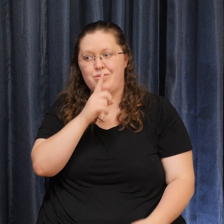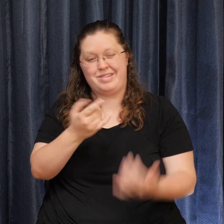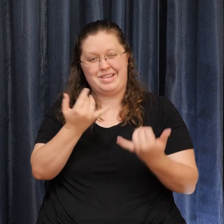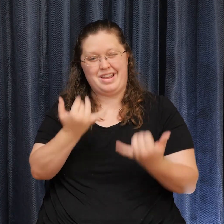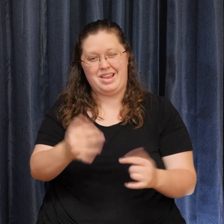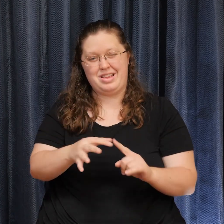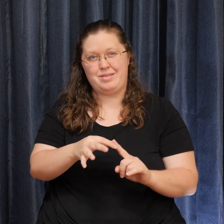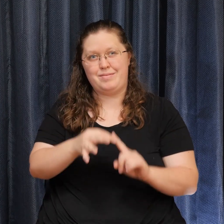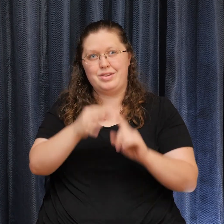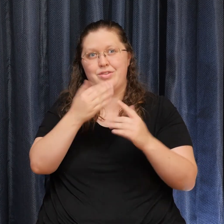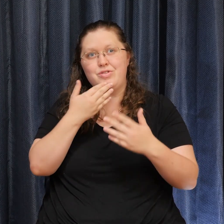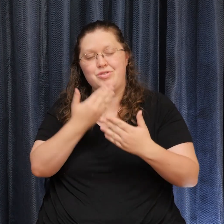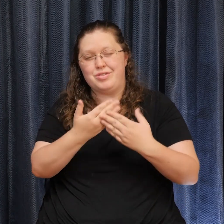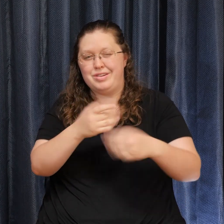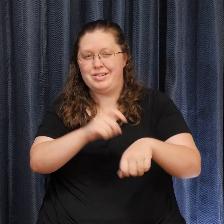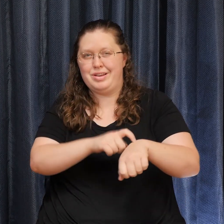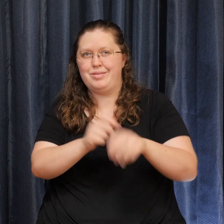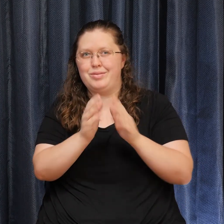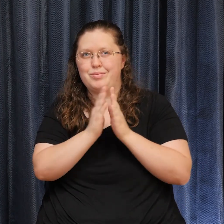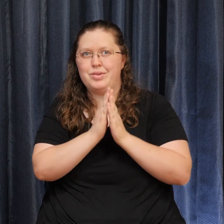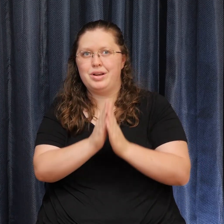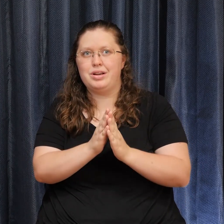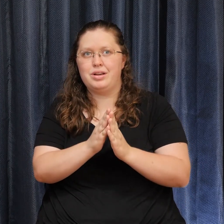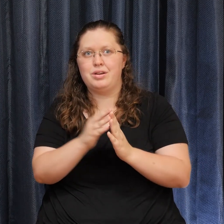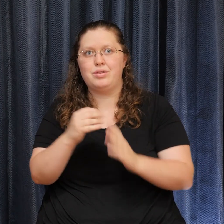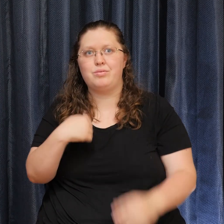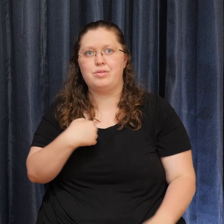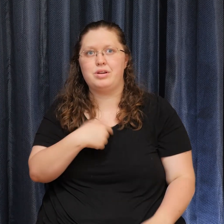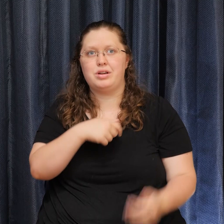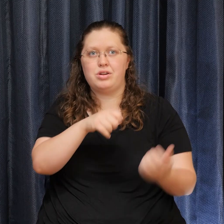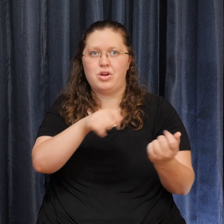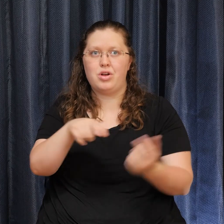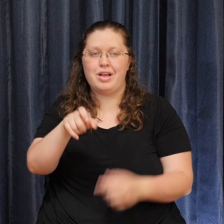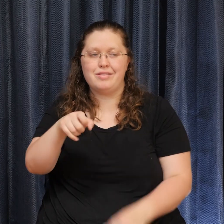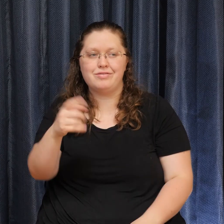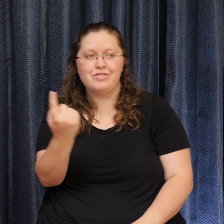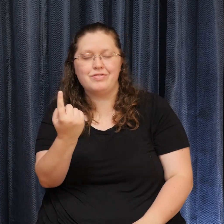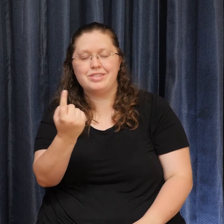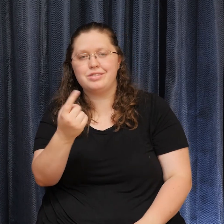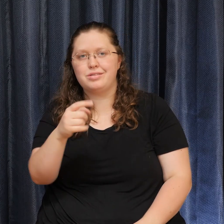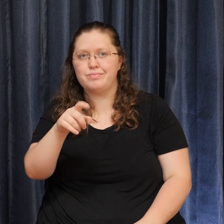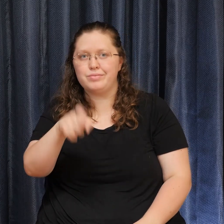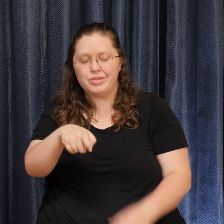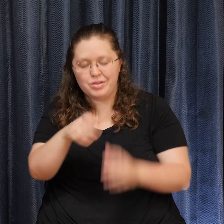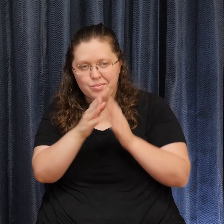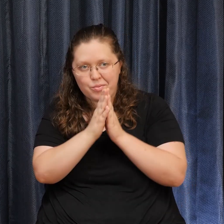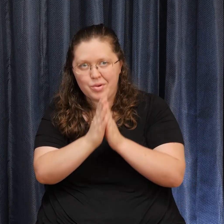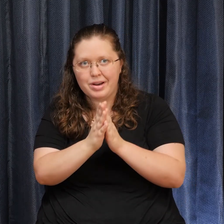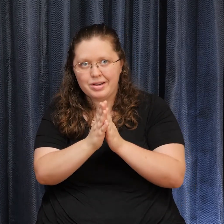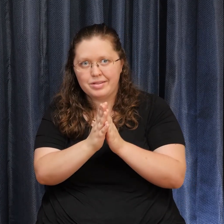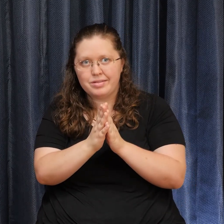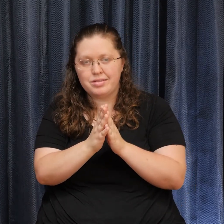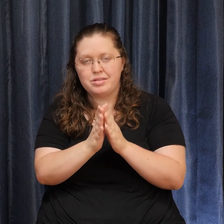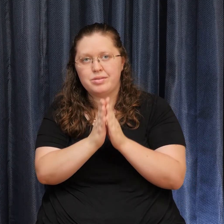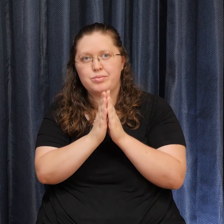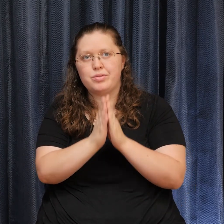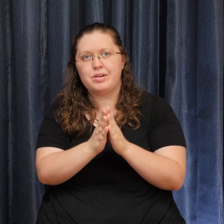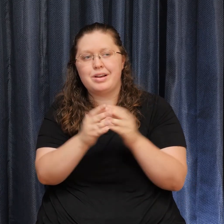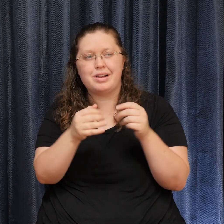all of us. For we all have something or more than one thing to pray about. Praying lets us affirm the health and well